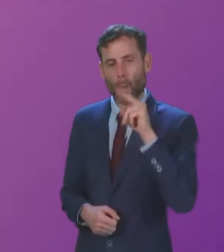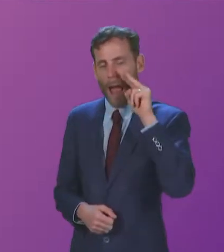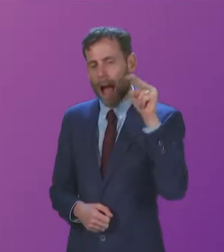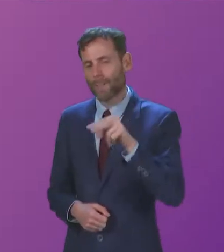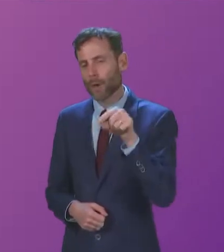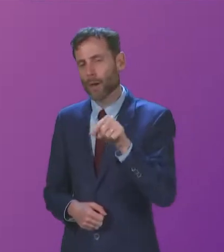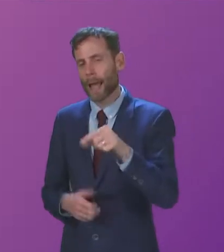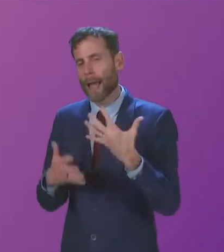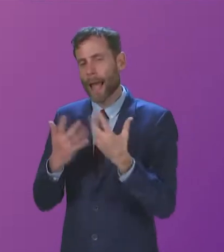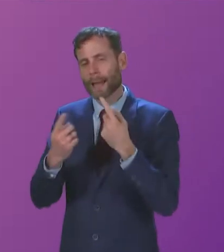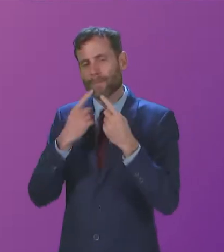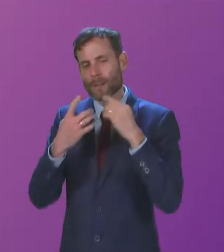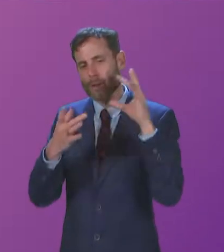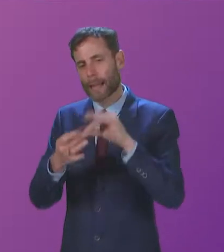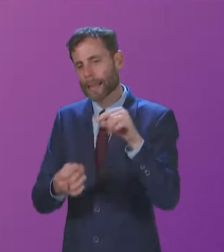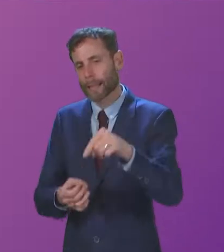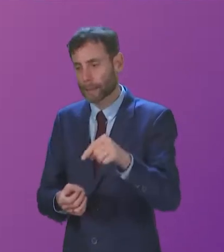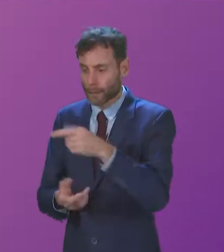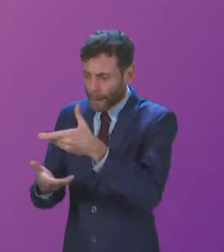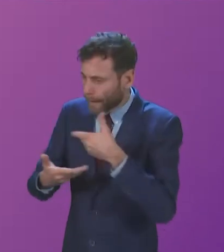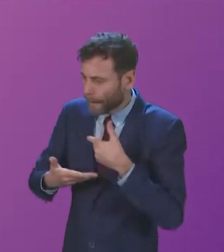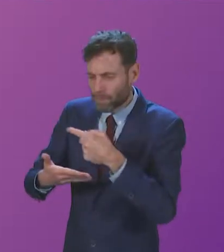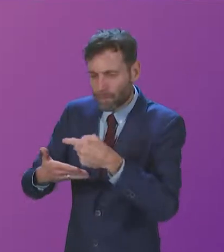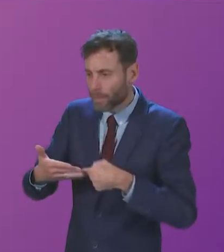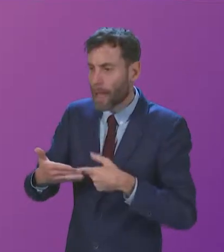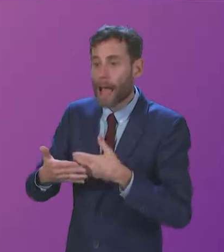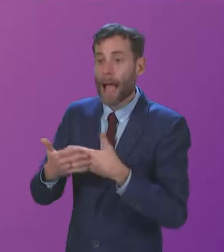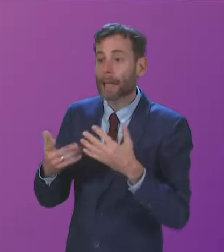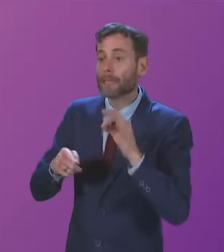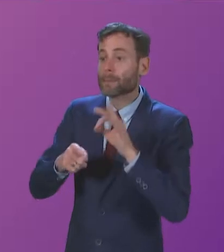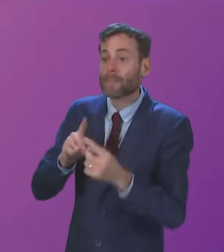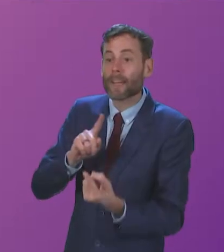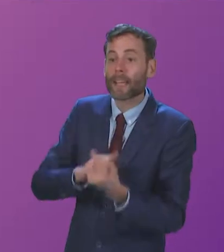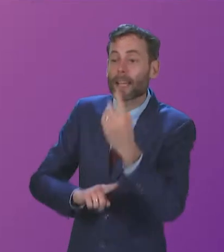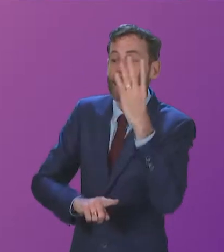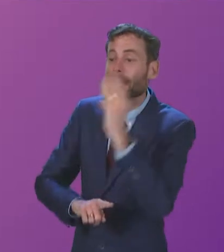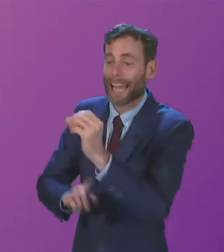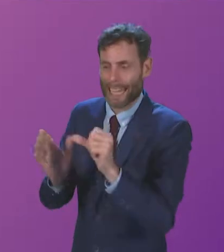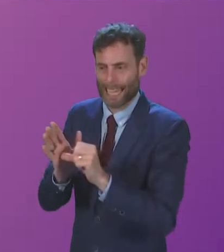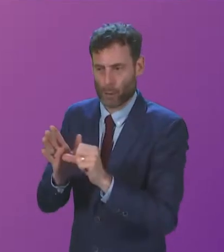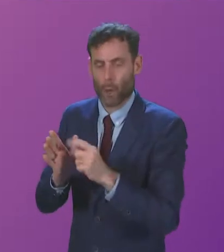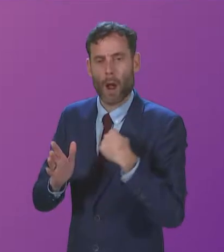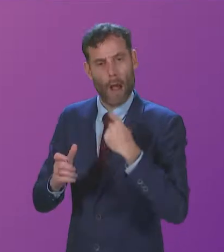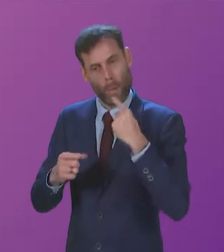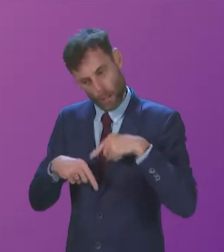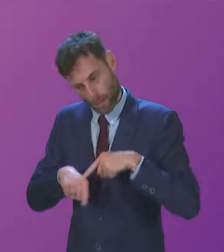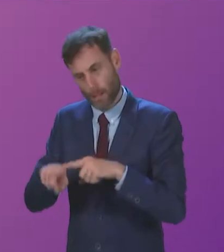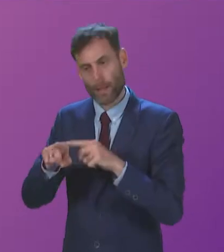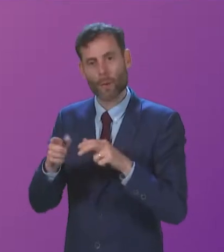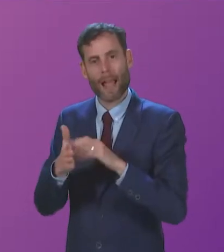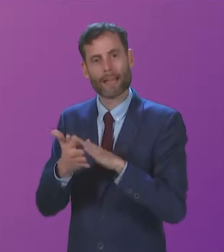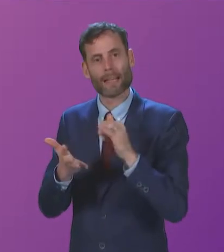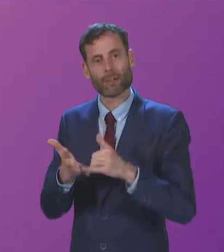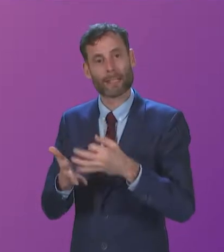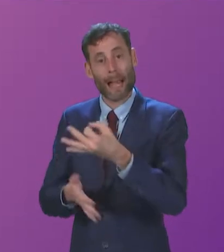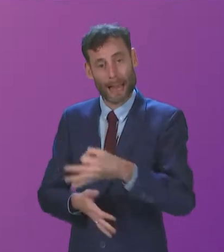information and details that Gillian McKay provides of particular constituents, but on the general point, of course, I will raise that. I spoke to NHS Lanarkshire, both